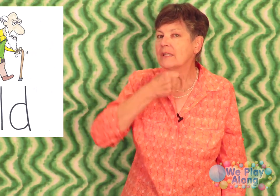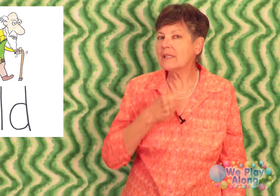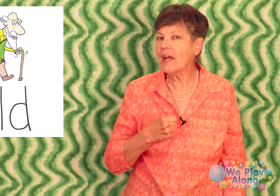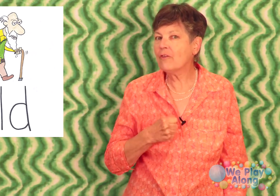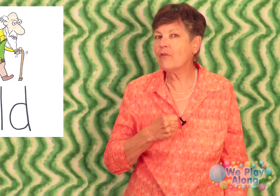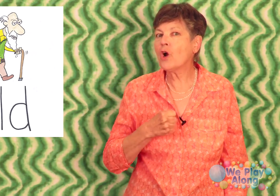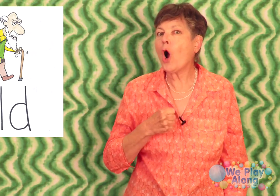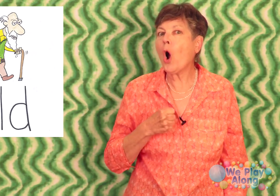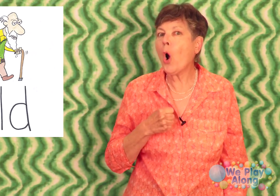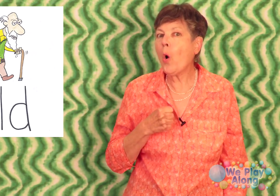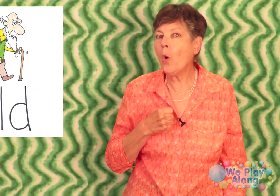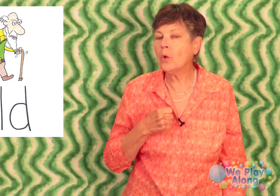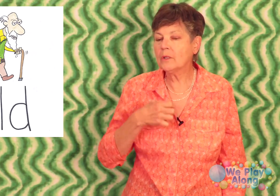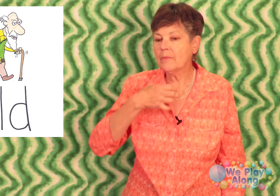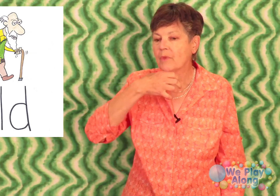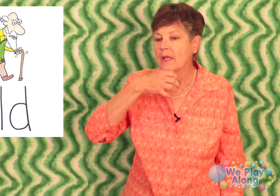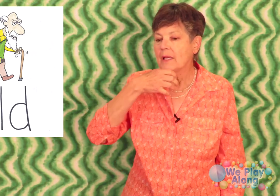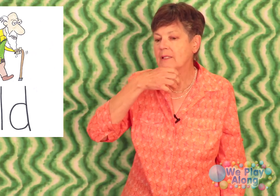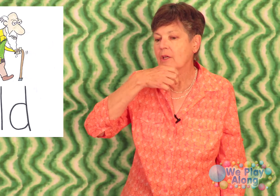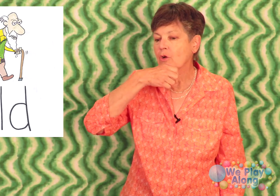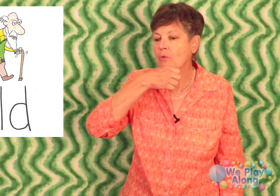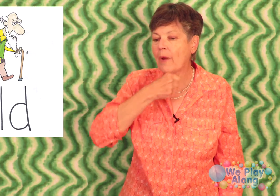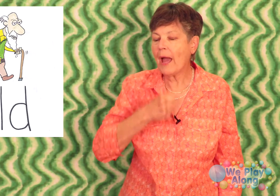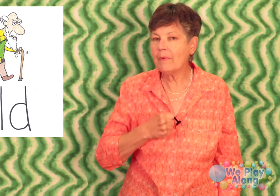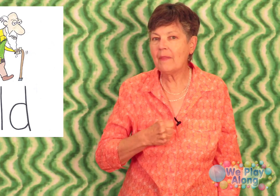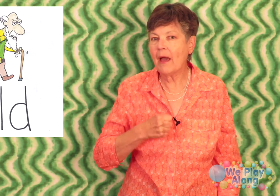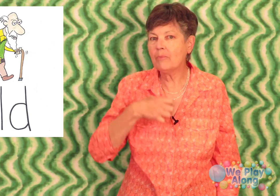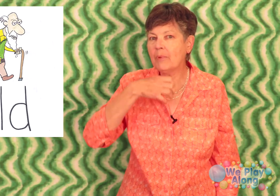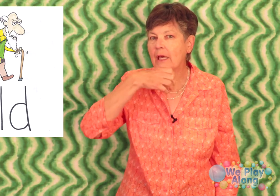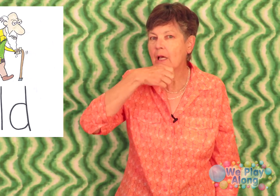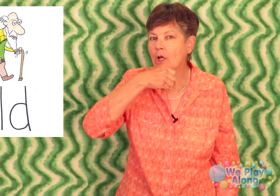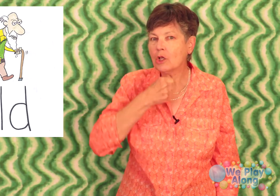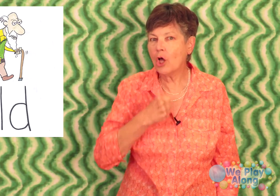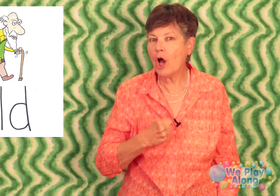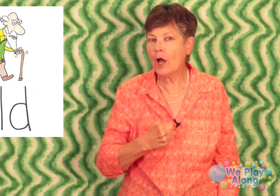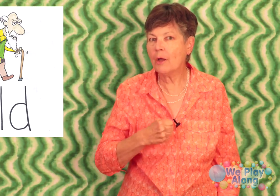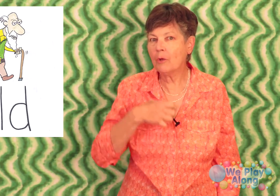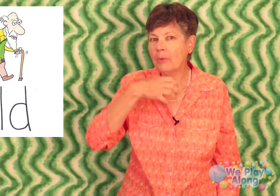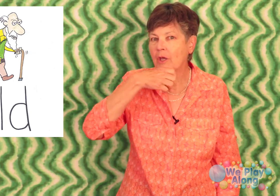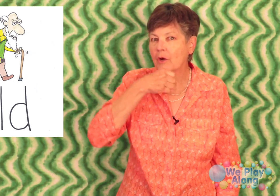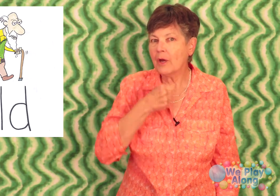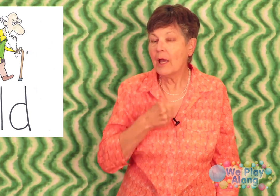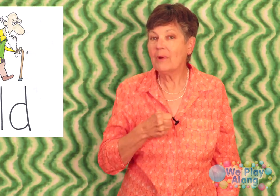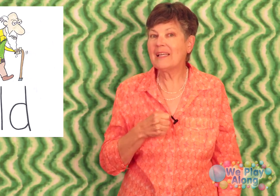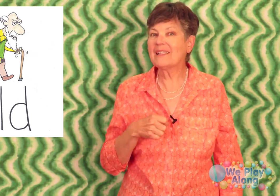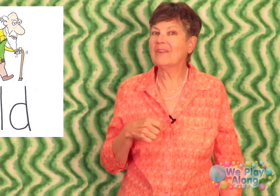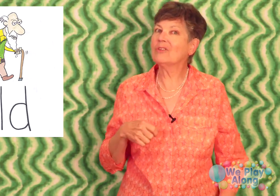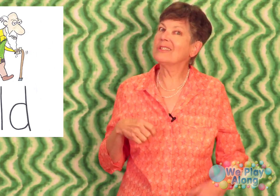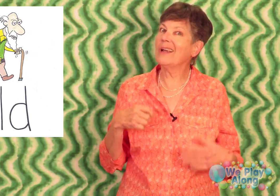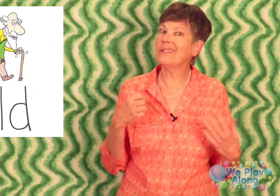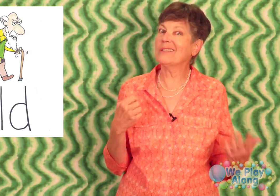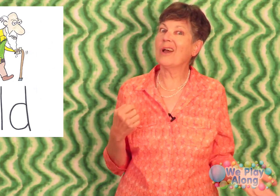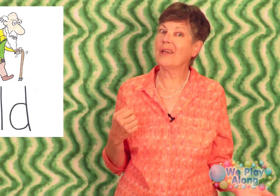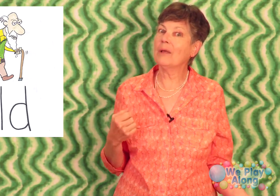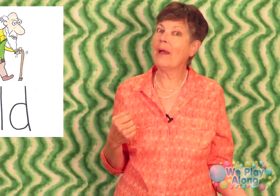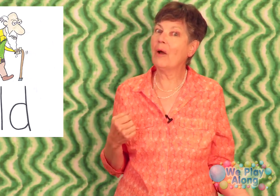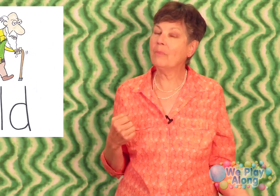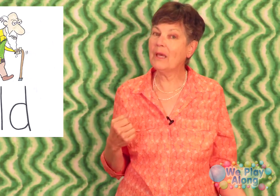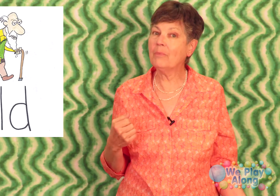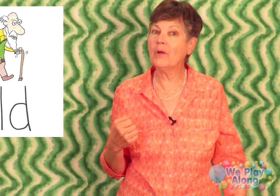the sign for old is like you're grabbing that big long beard but it doesn't you're not just talking about people